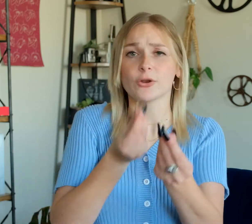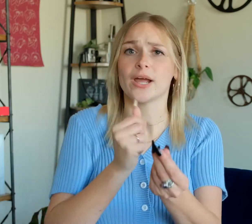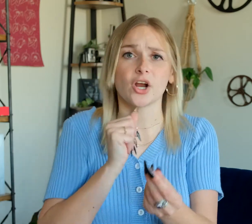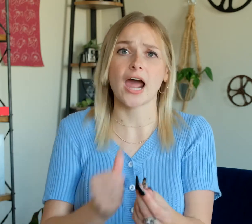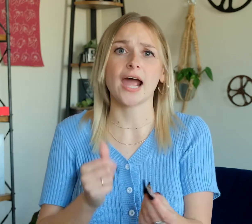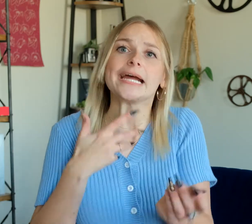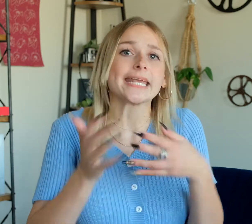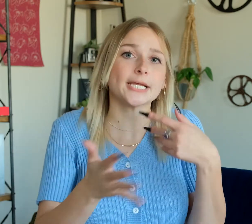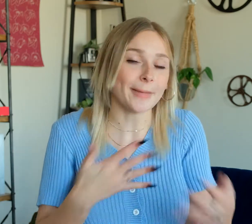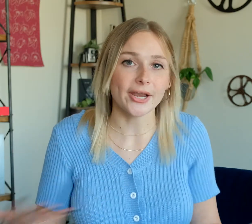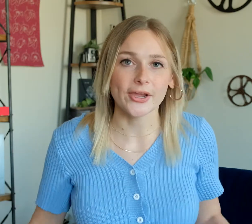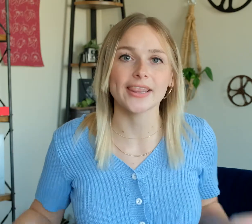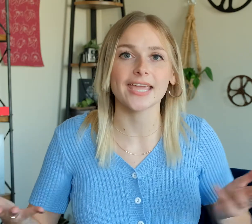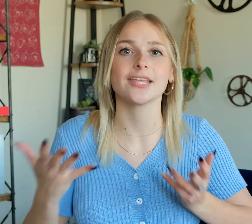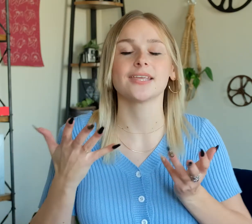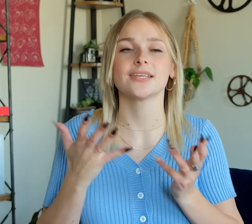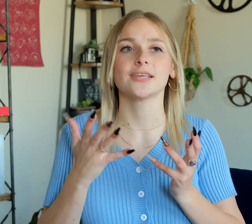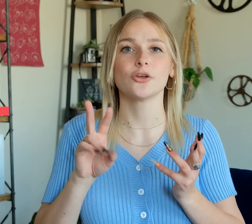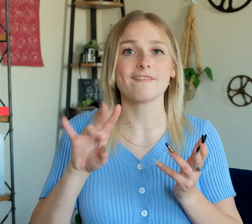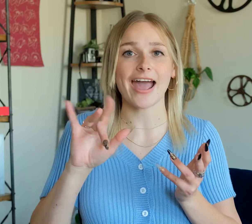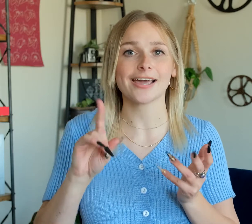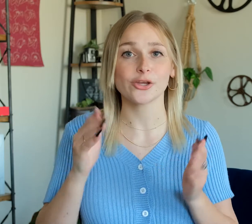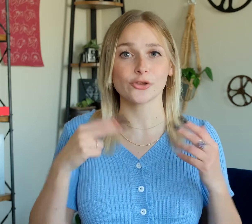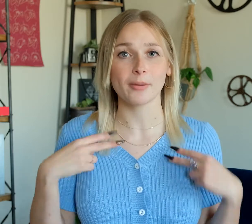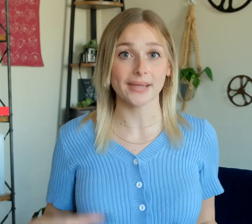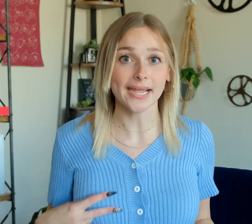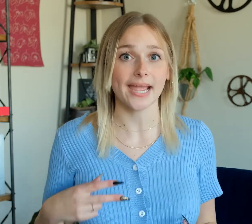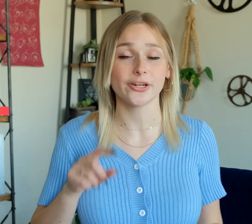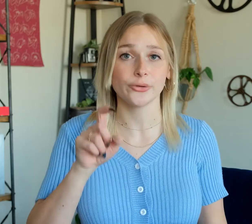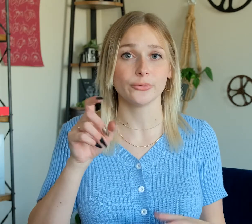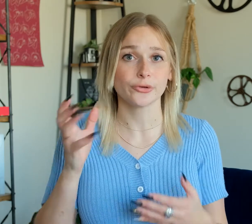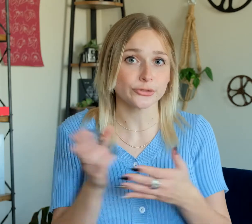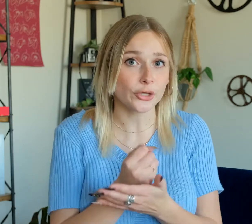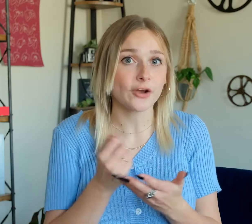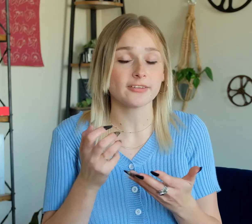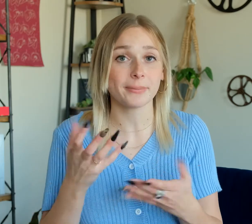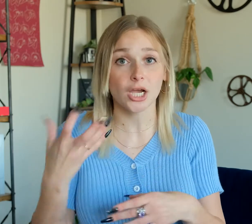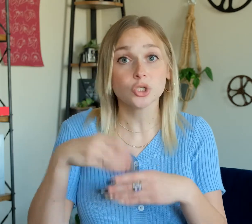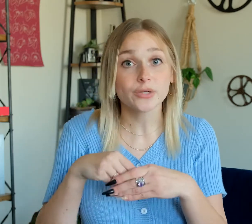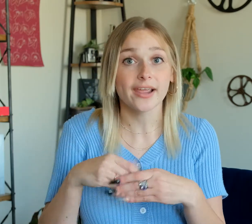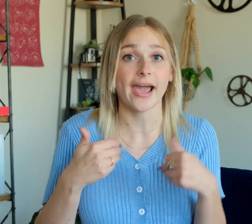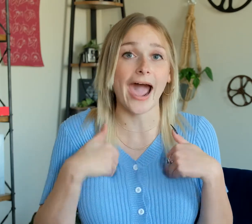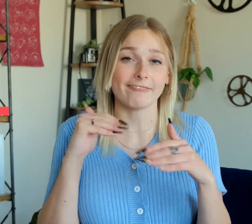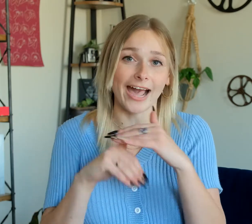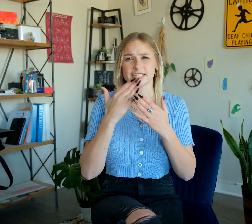-fluid or not. It doesn't matter. Like, you're a valid human being and you deserve to be excluded and have active